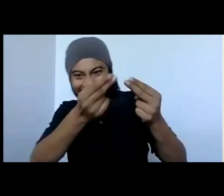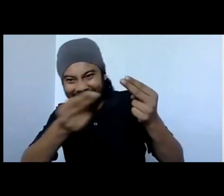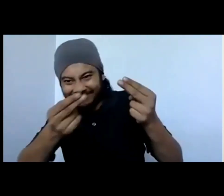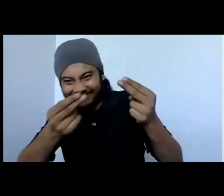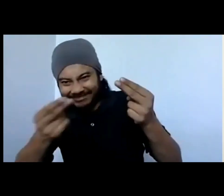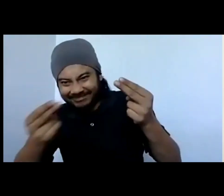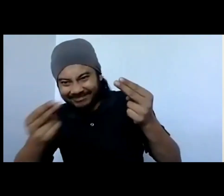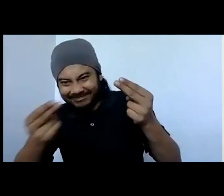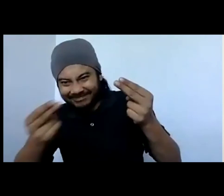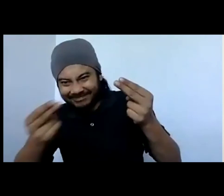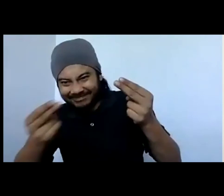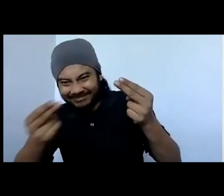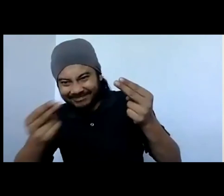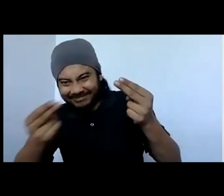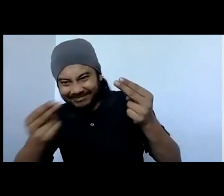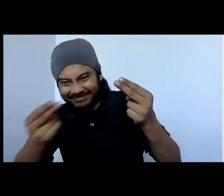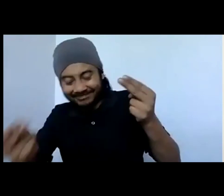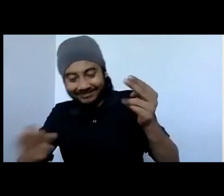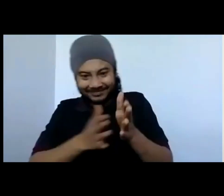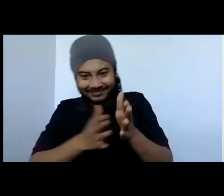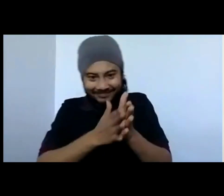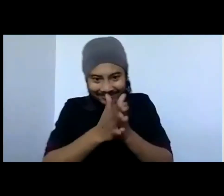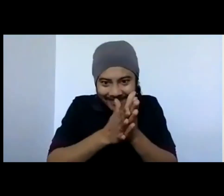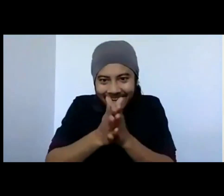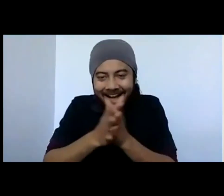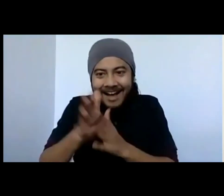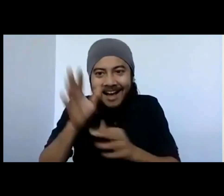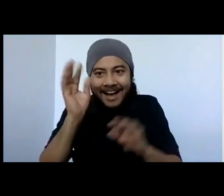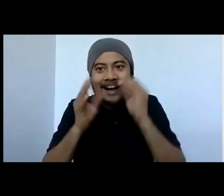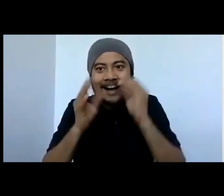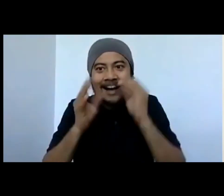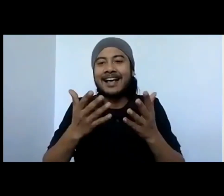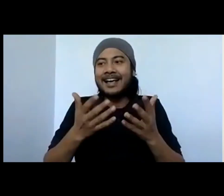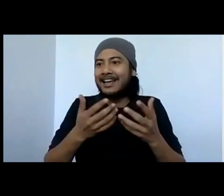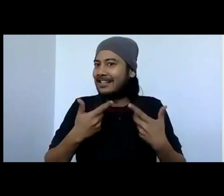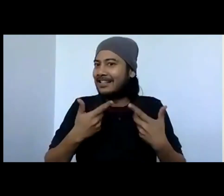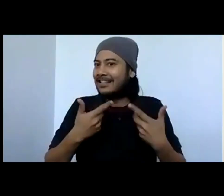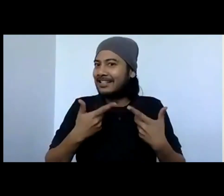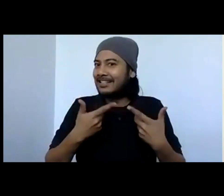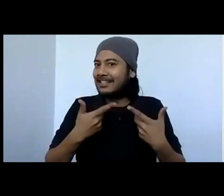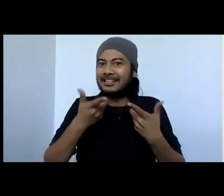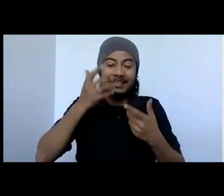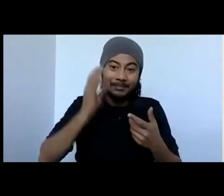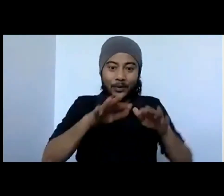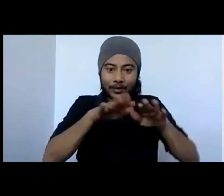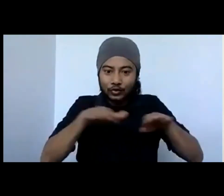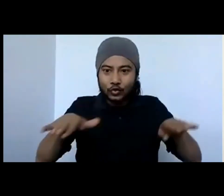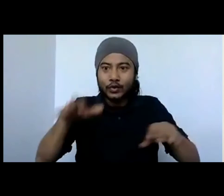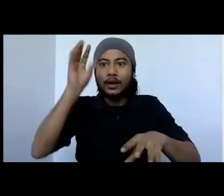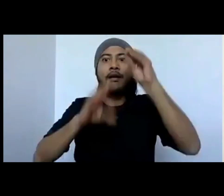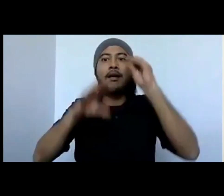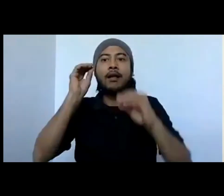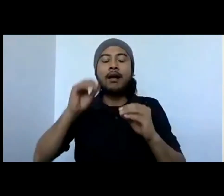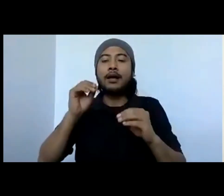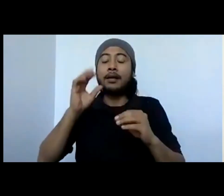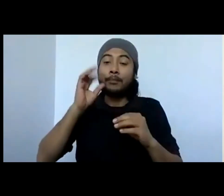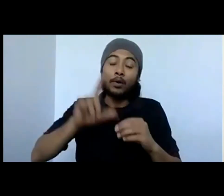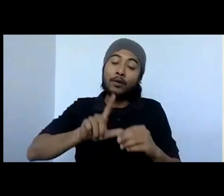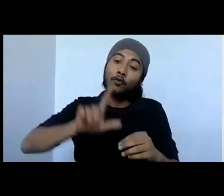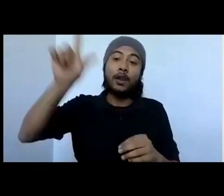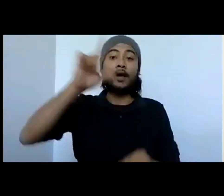consequences with this. We come to the first end of the first part of education outreach related stuff.